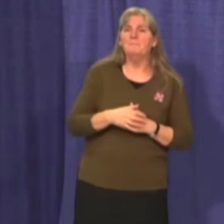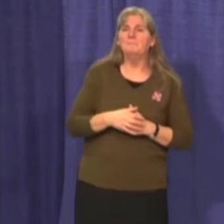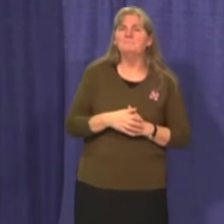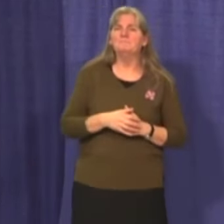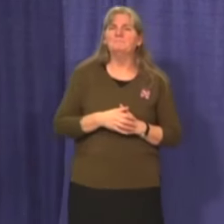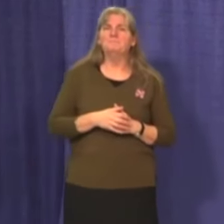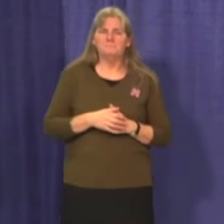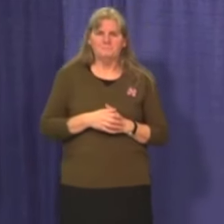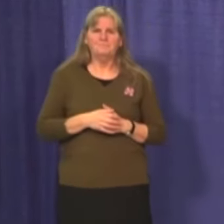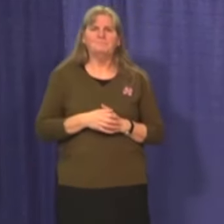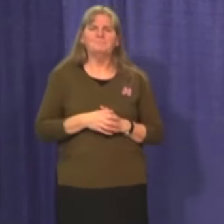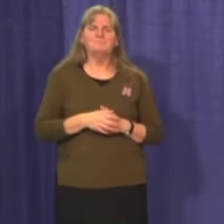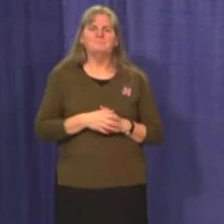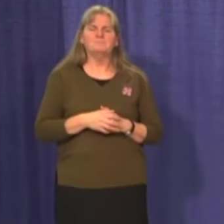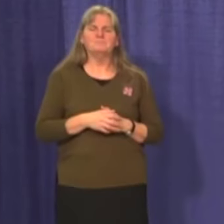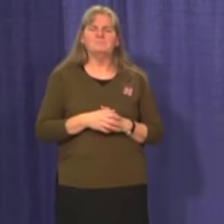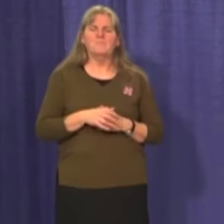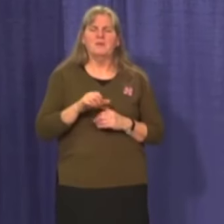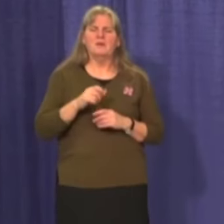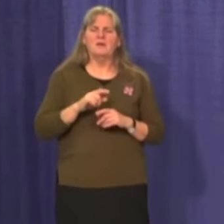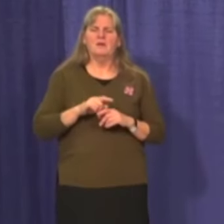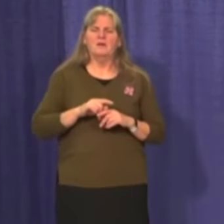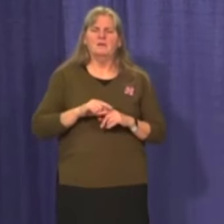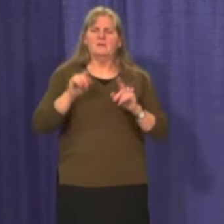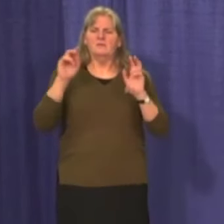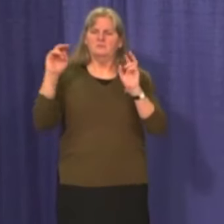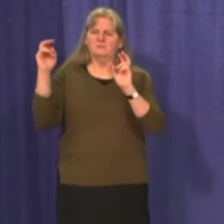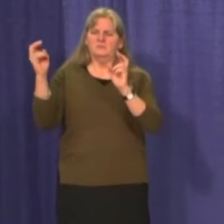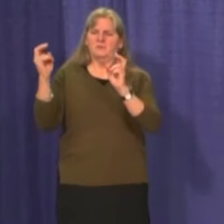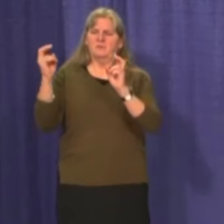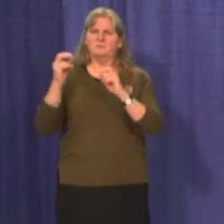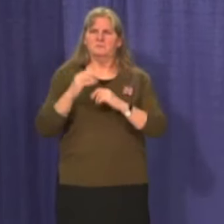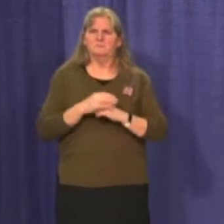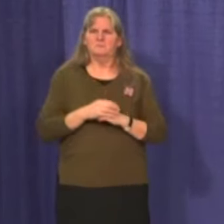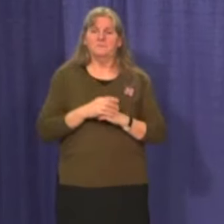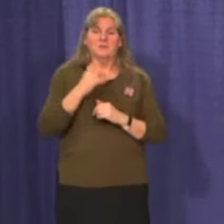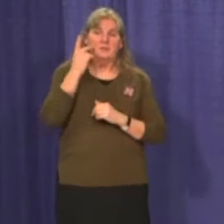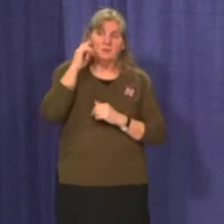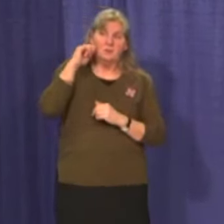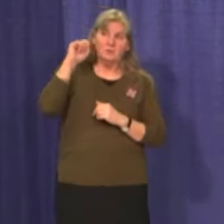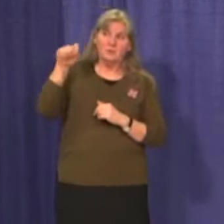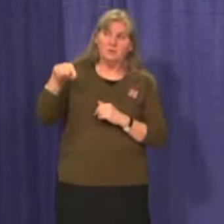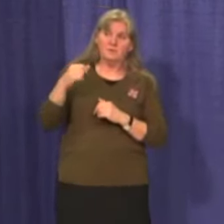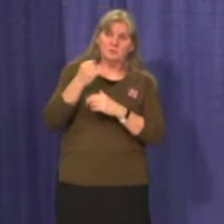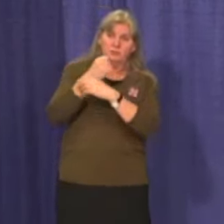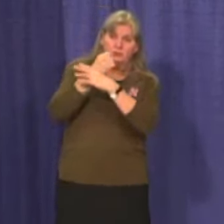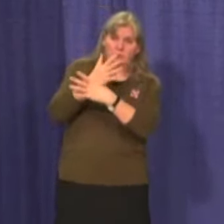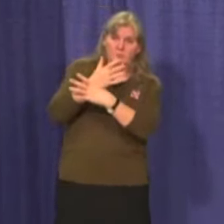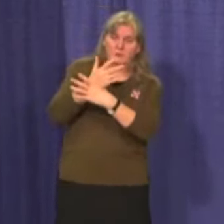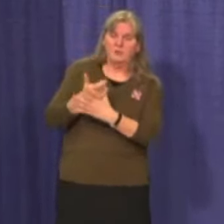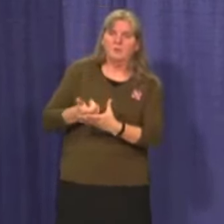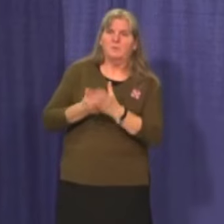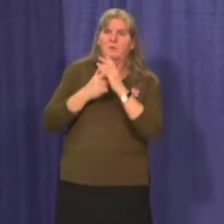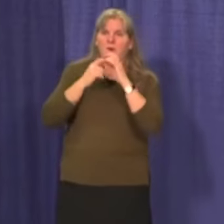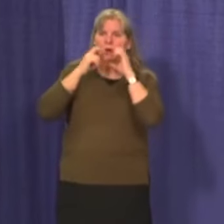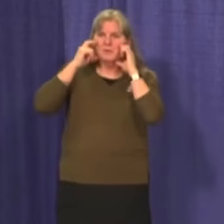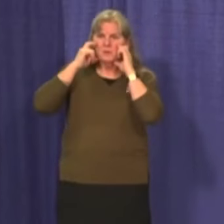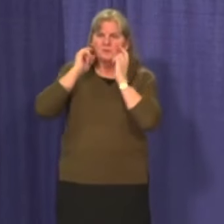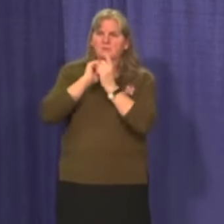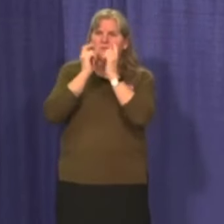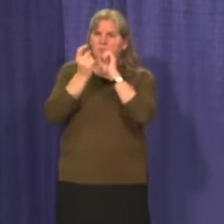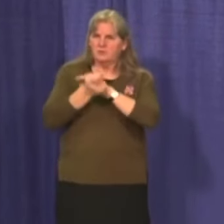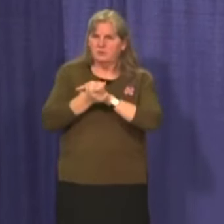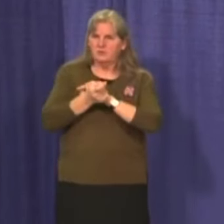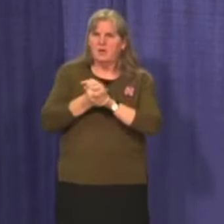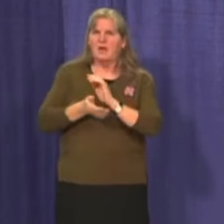Uh, yes, on a different topic, uh, we've seen in Germany, the recommendation for masks has changed to, uh,